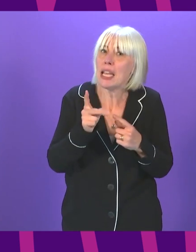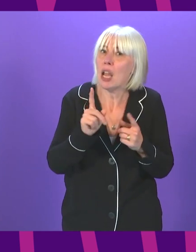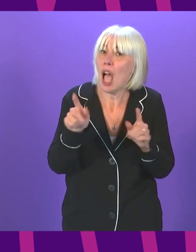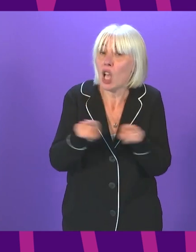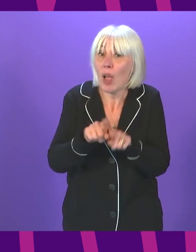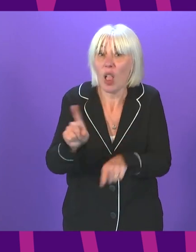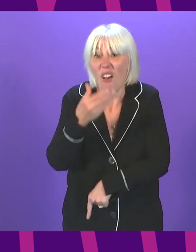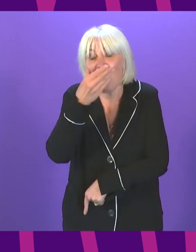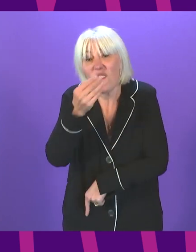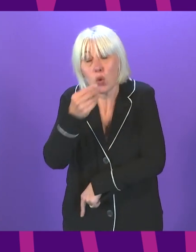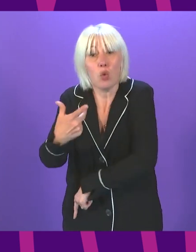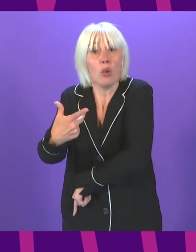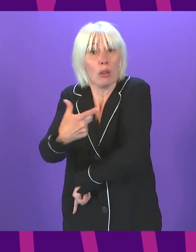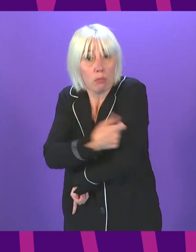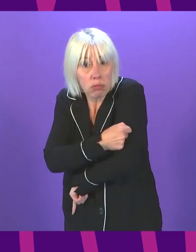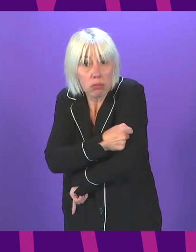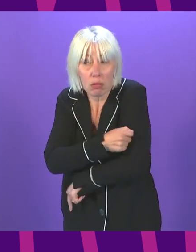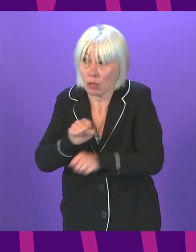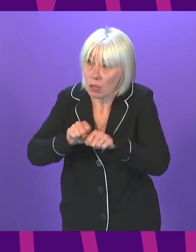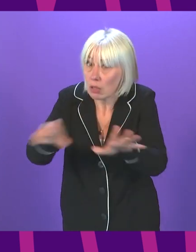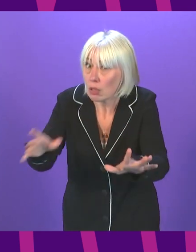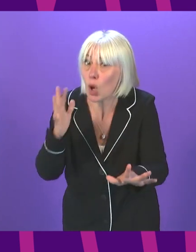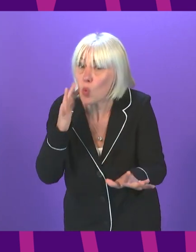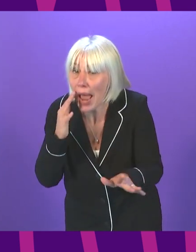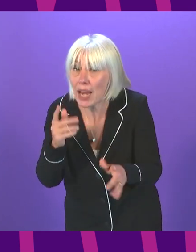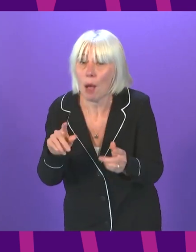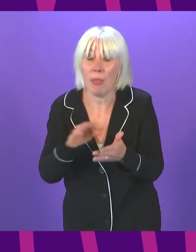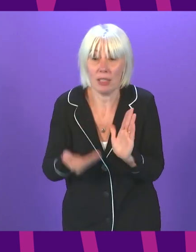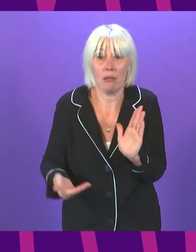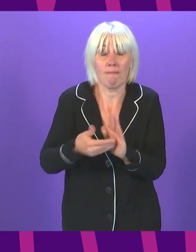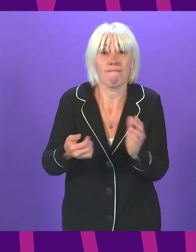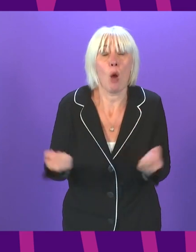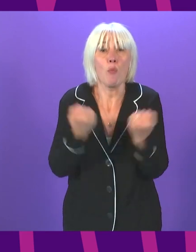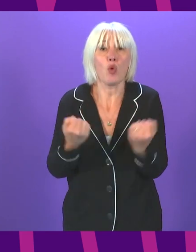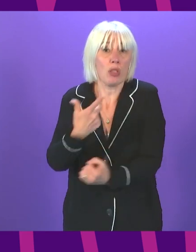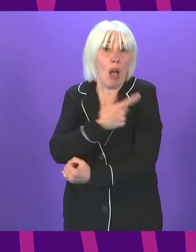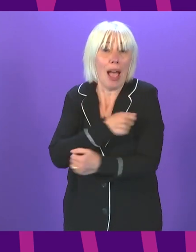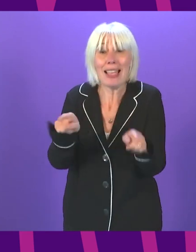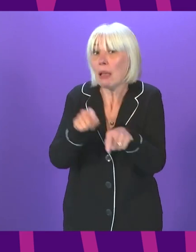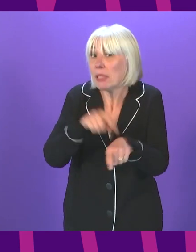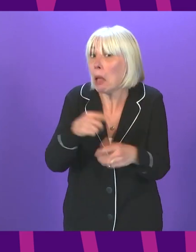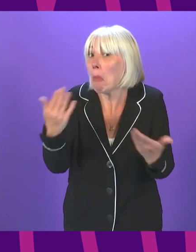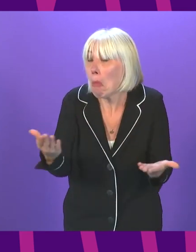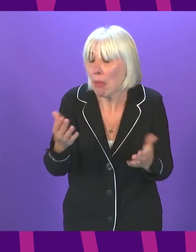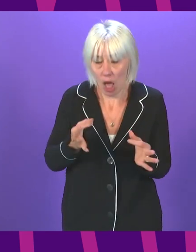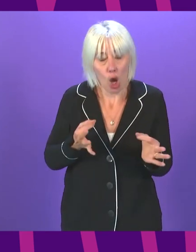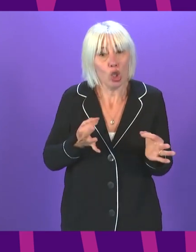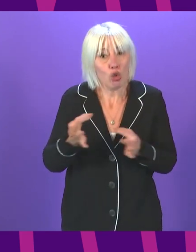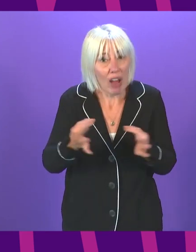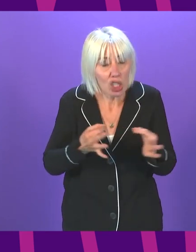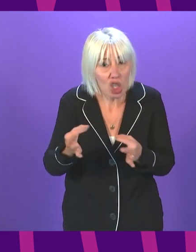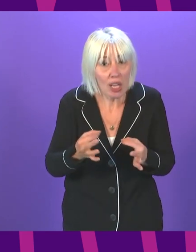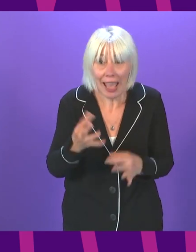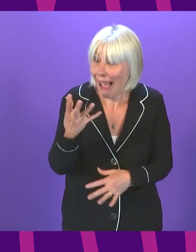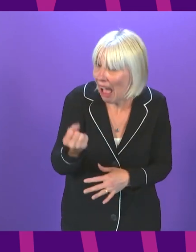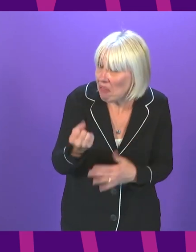the flu vaccine and the booster vaccine can happen simultaneously? The government strategy, if there is one, and the tools aren't working